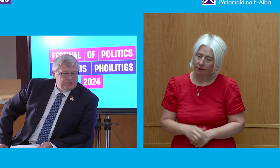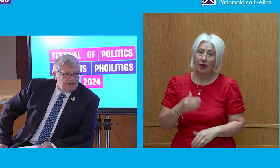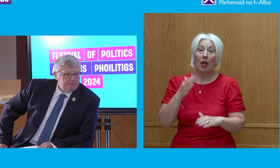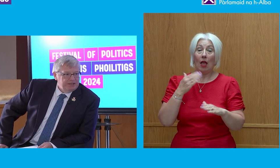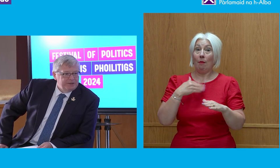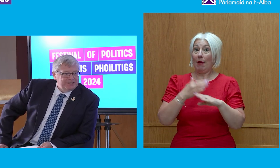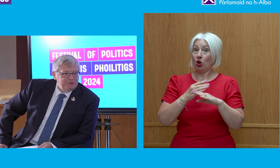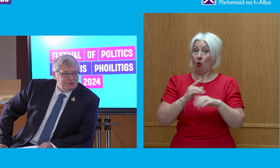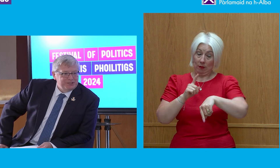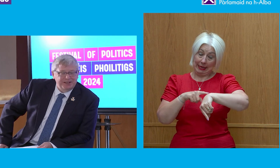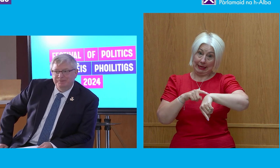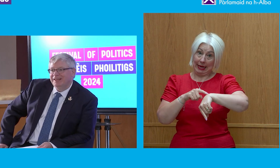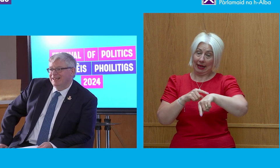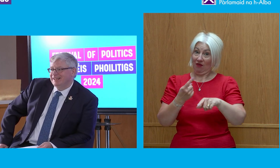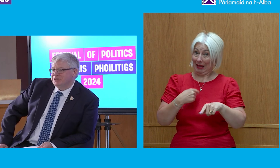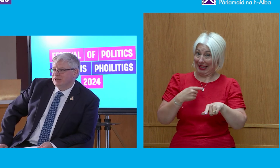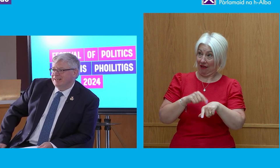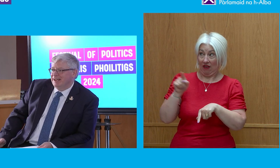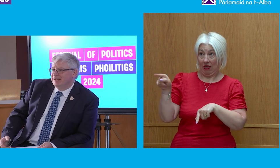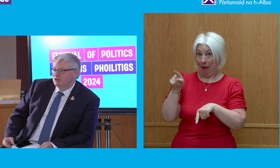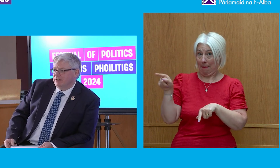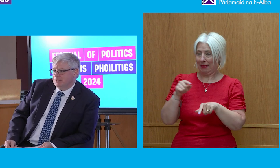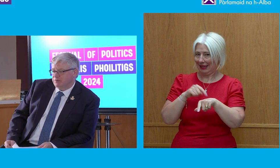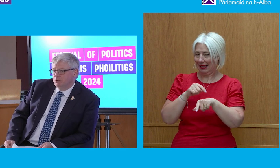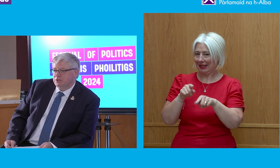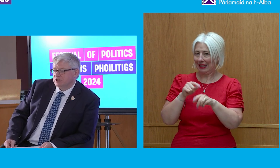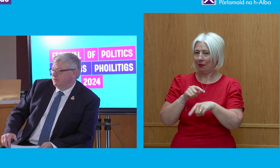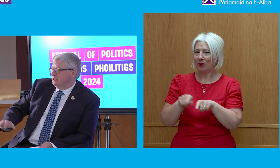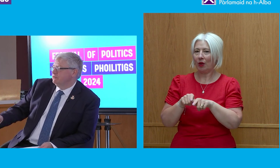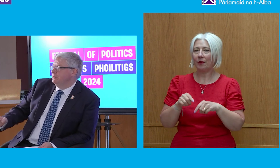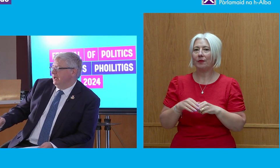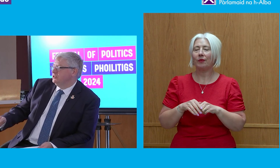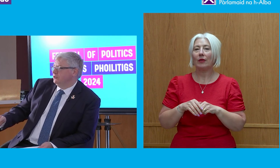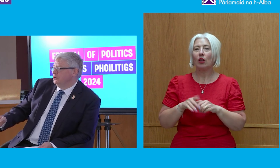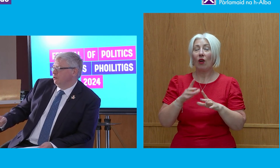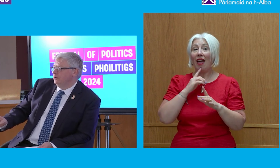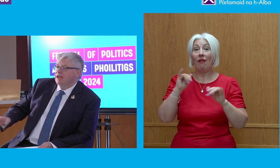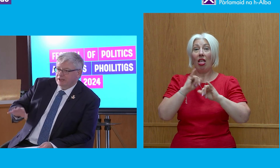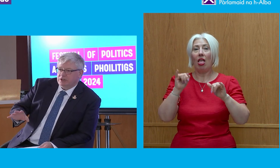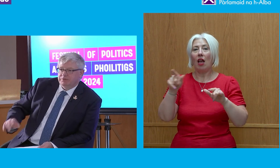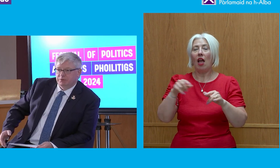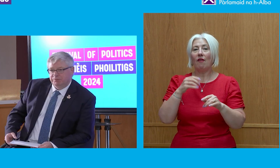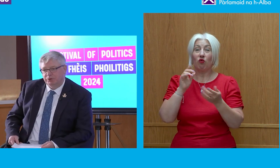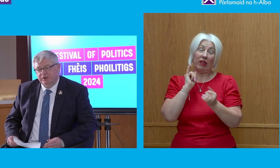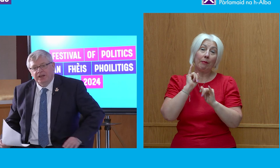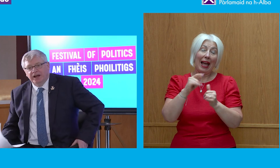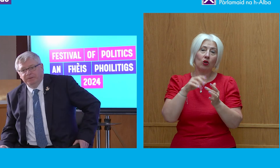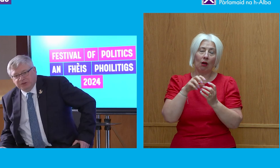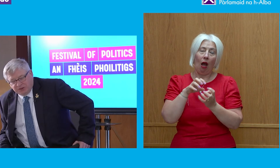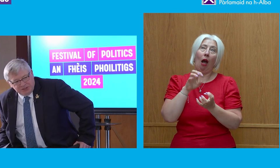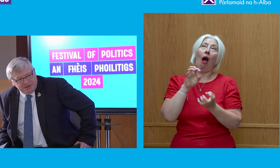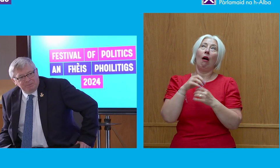keep them on time, keep myself on time, and actually drive this forward. So if it gets really bad, you can yawn. Actually, if you want more,